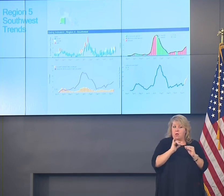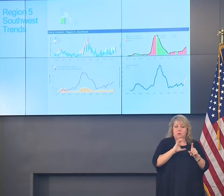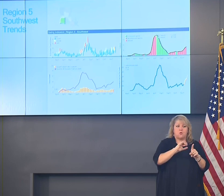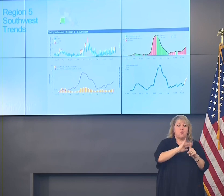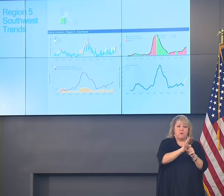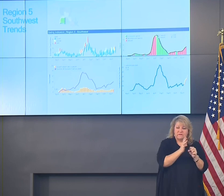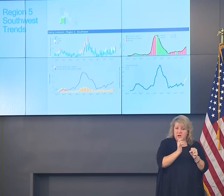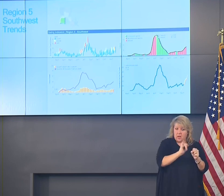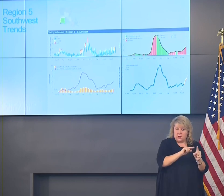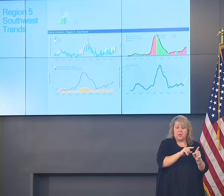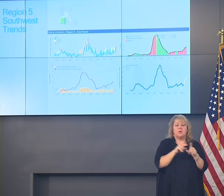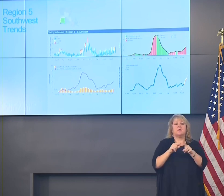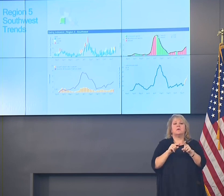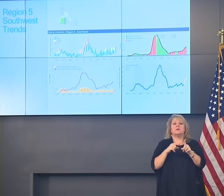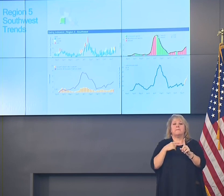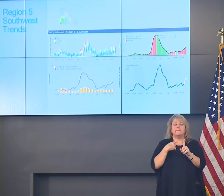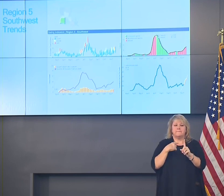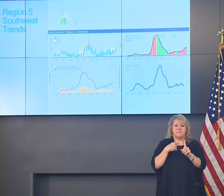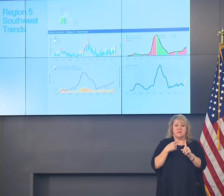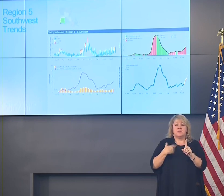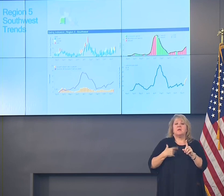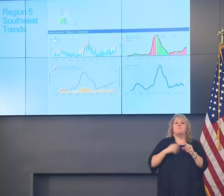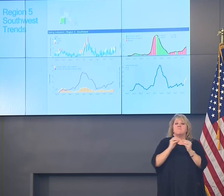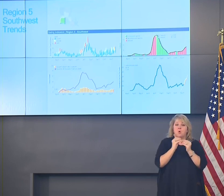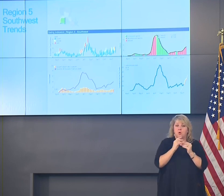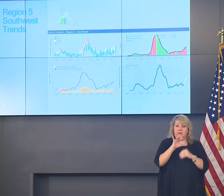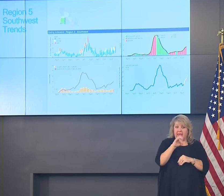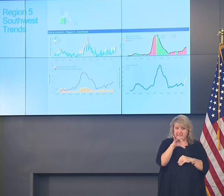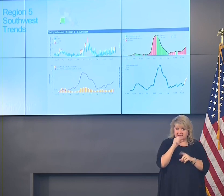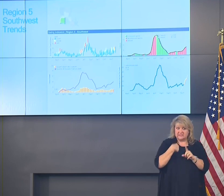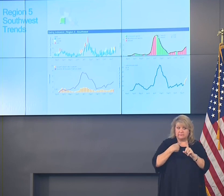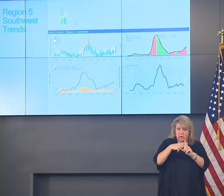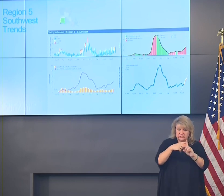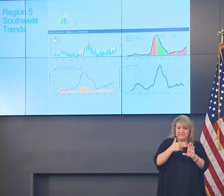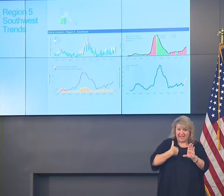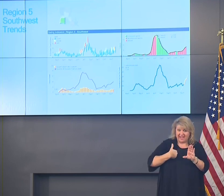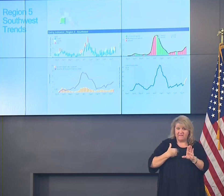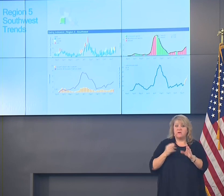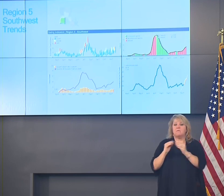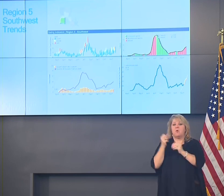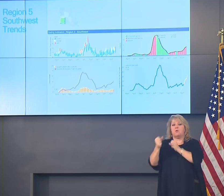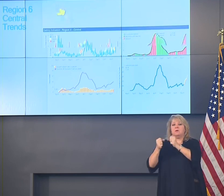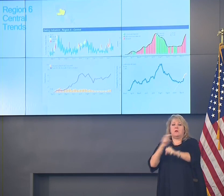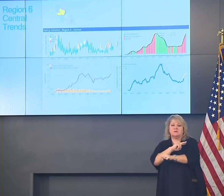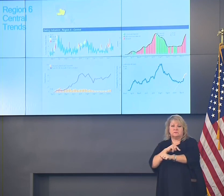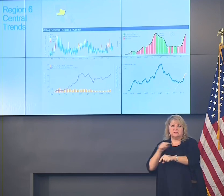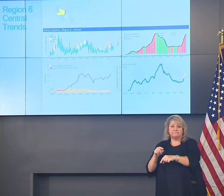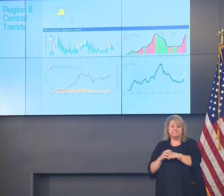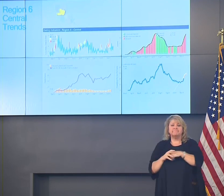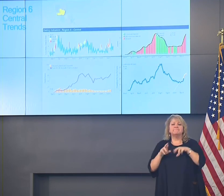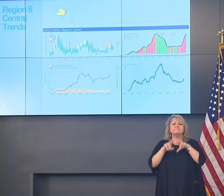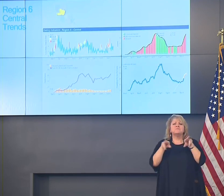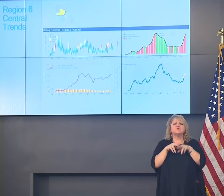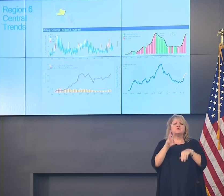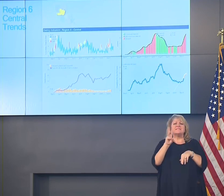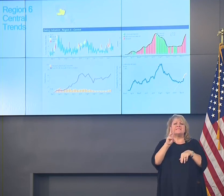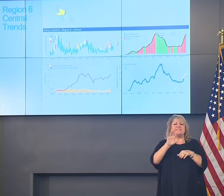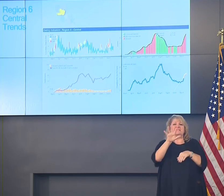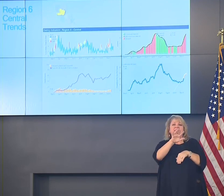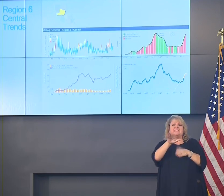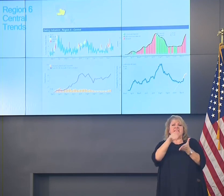cases, high percent positivity, increase in hospitalizations. Region 6, which is central Louisiana,